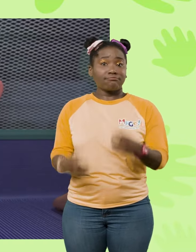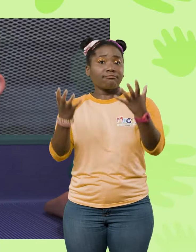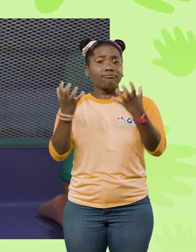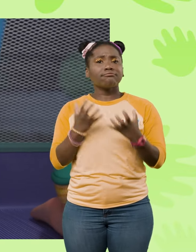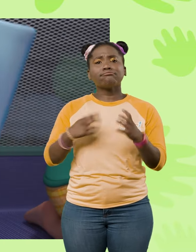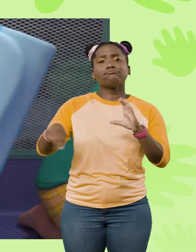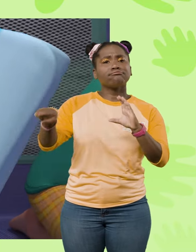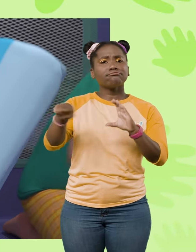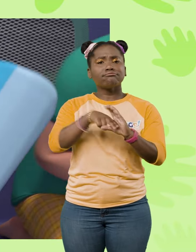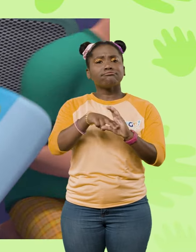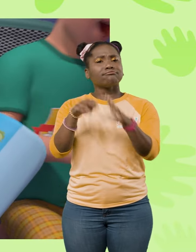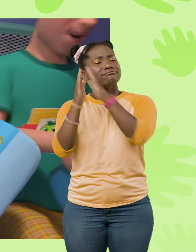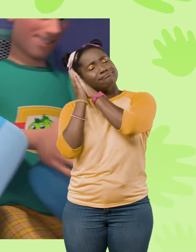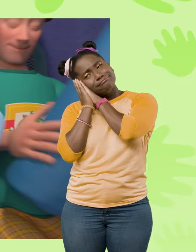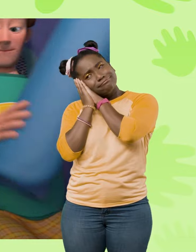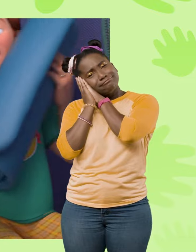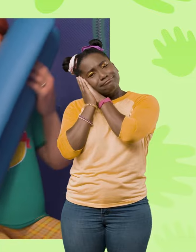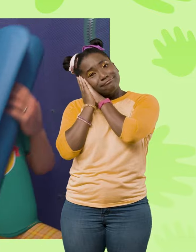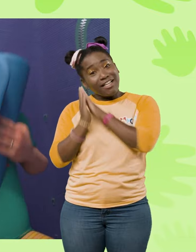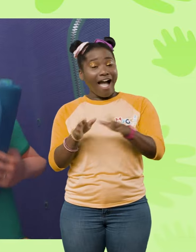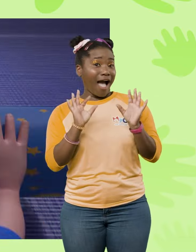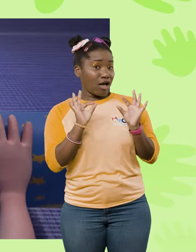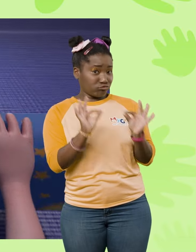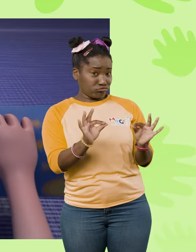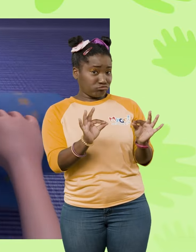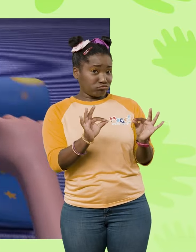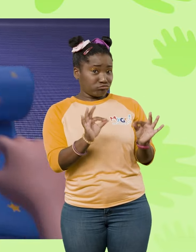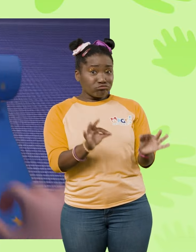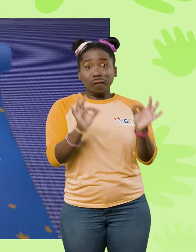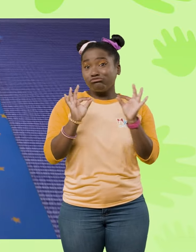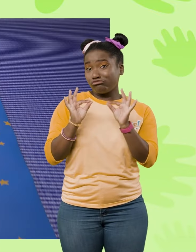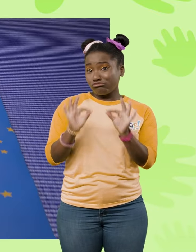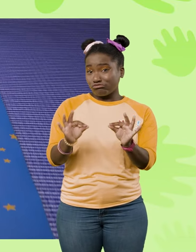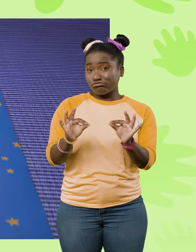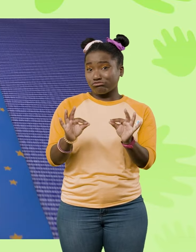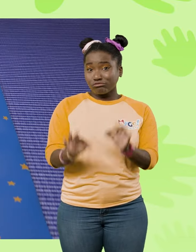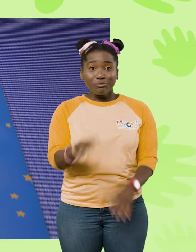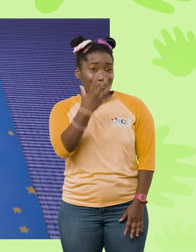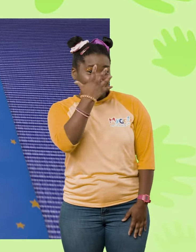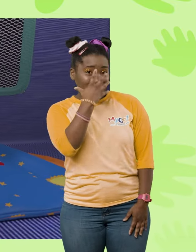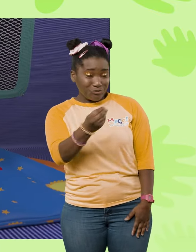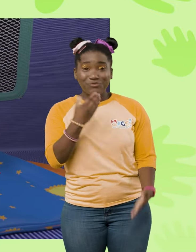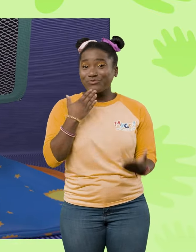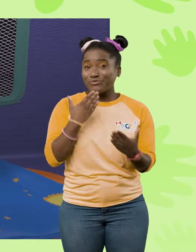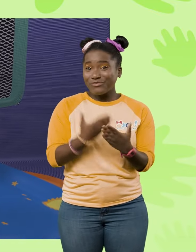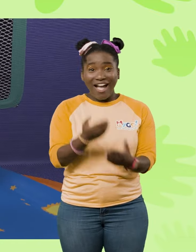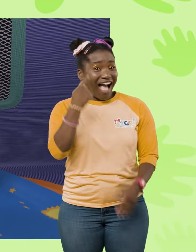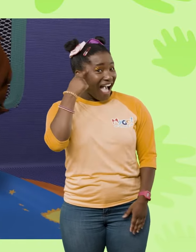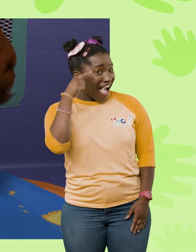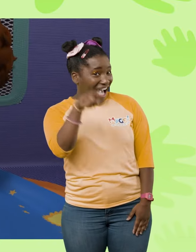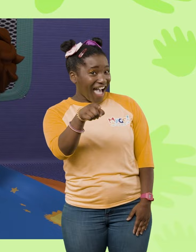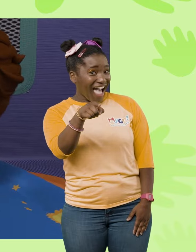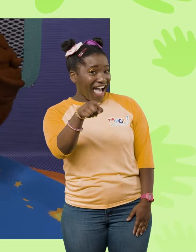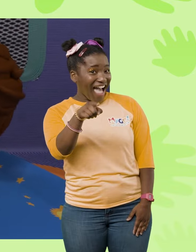I want to get in bed. Good, good, sleep is good for you.